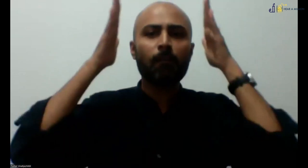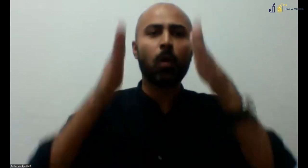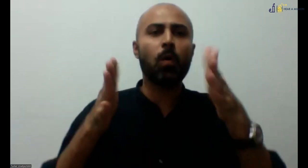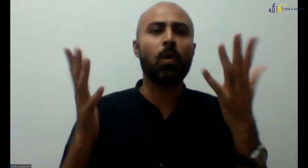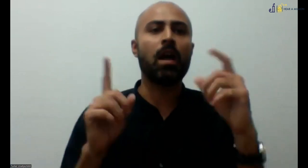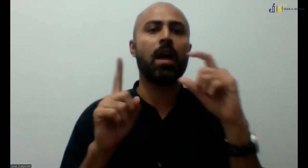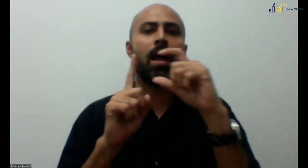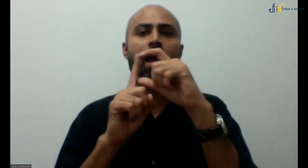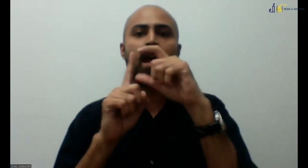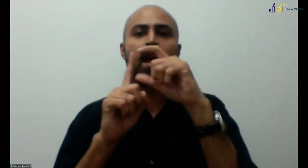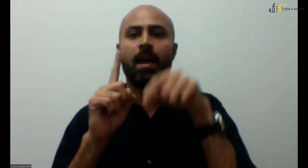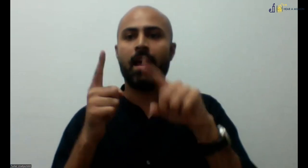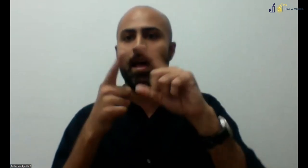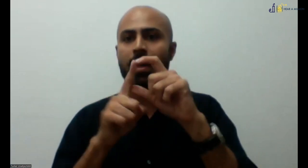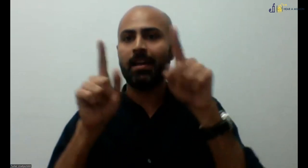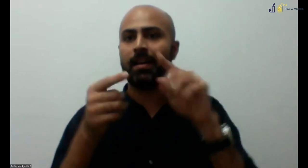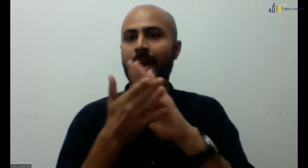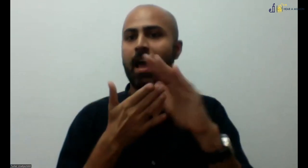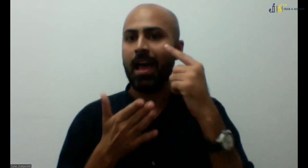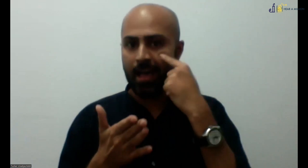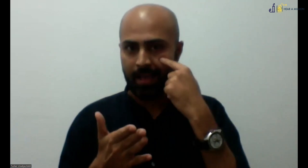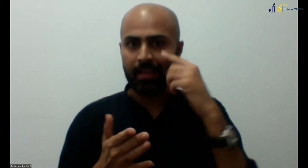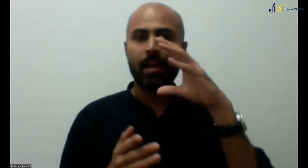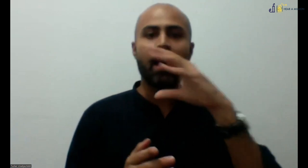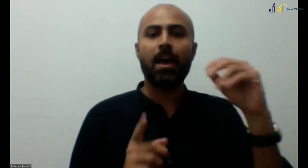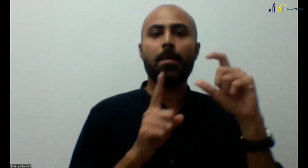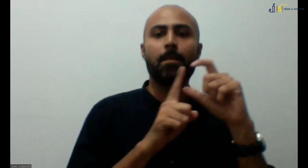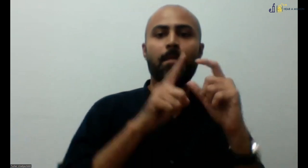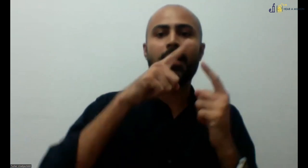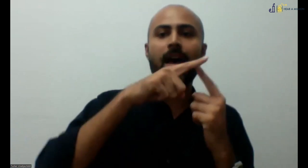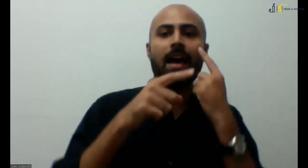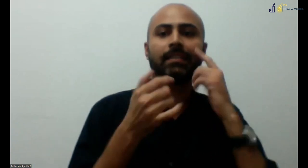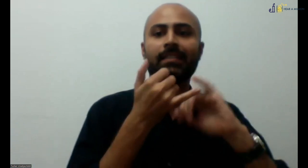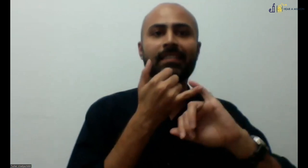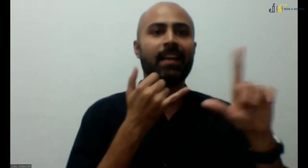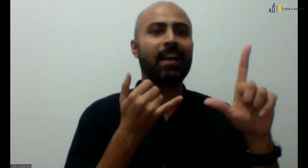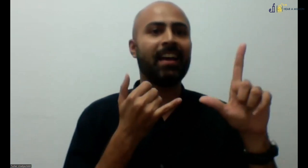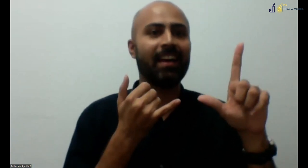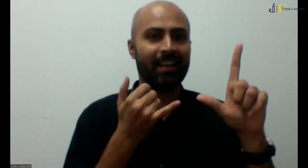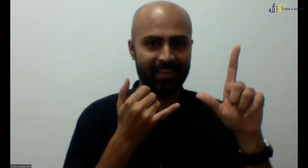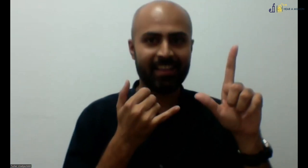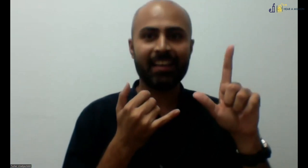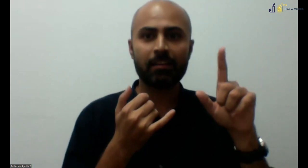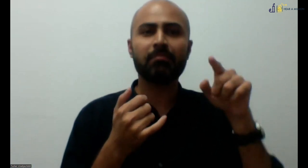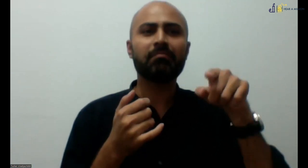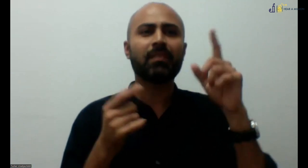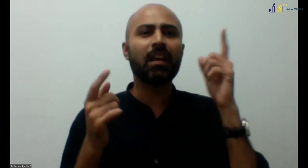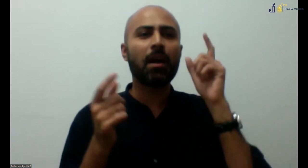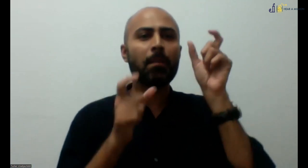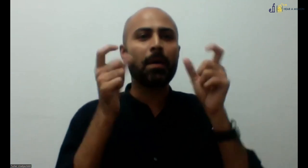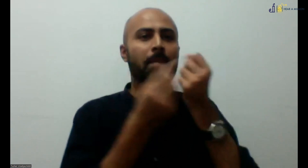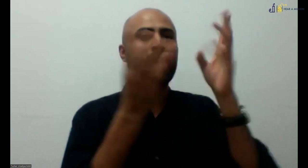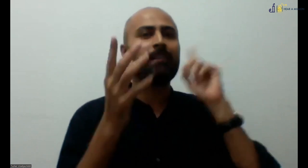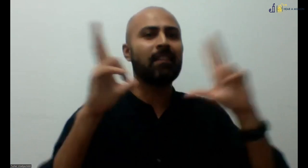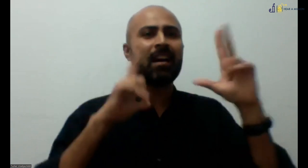already had the first panel, this is the second panel by Ham and we are focusing on how to become a teacher of the deaf or a